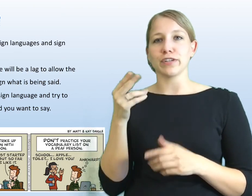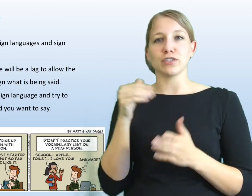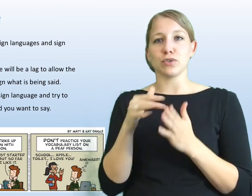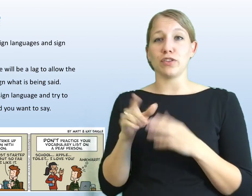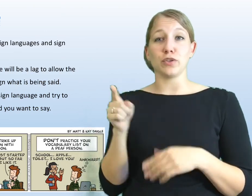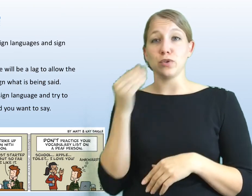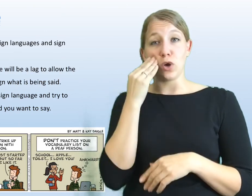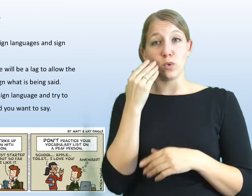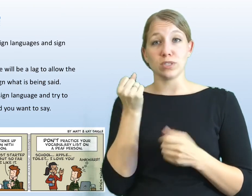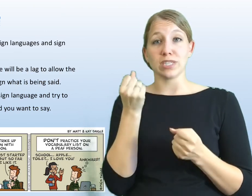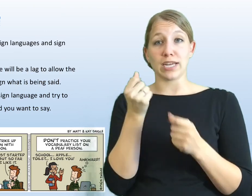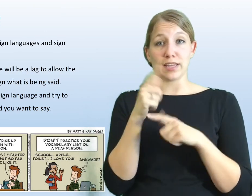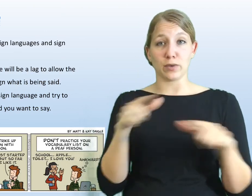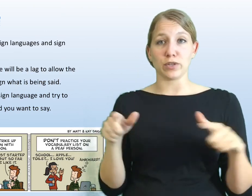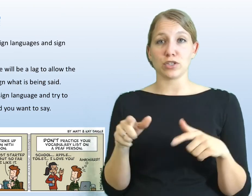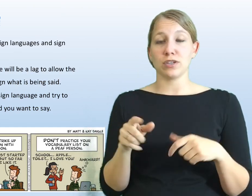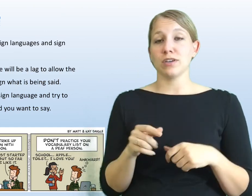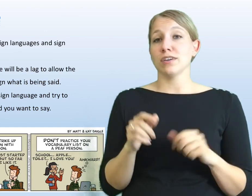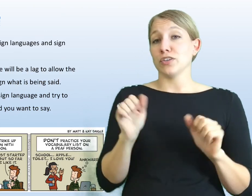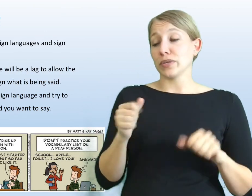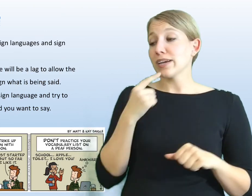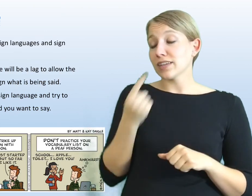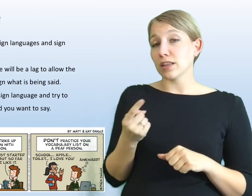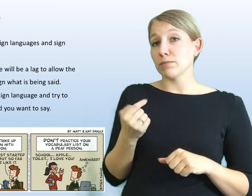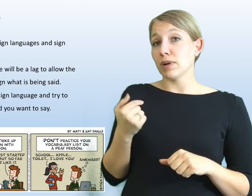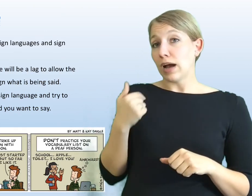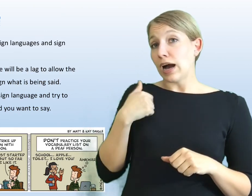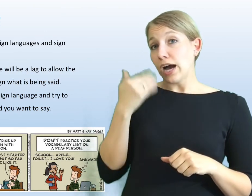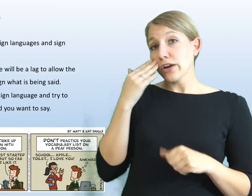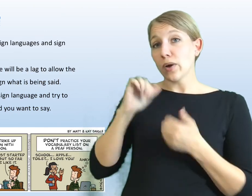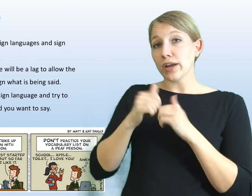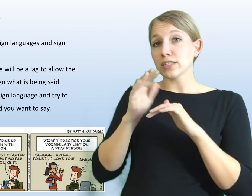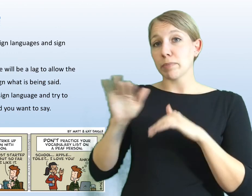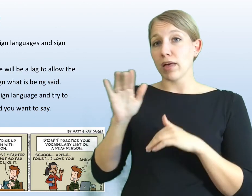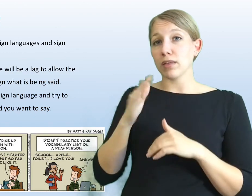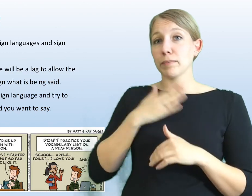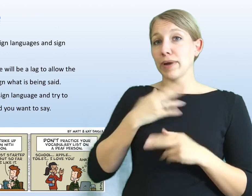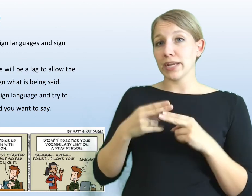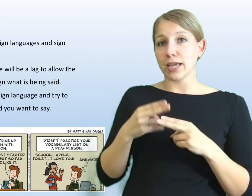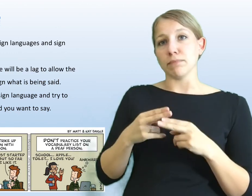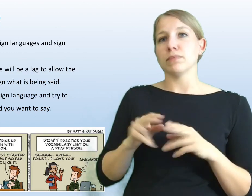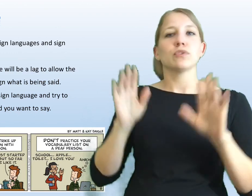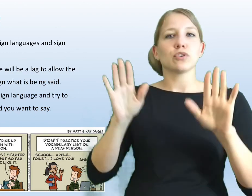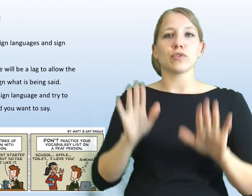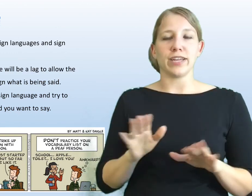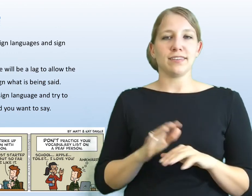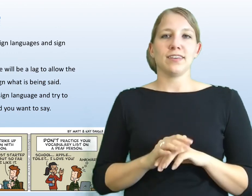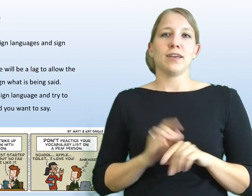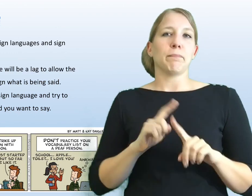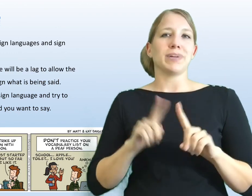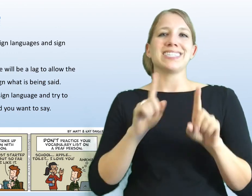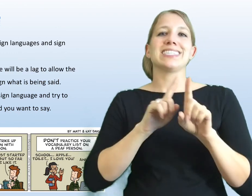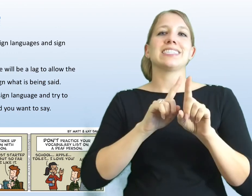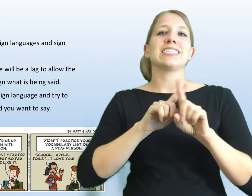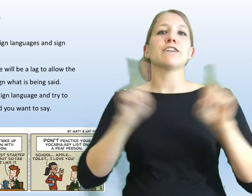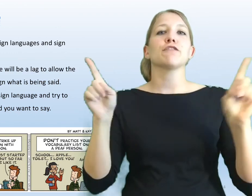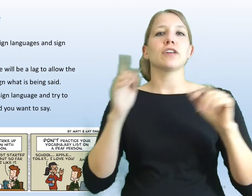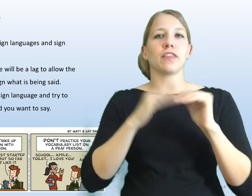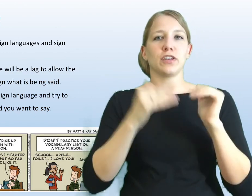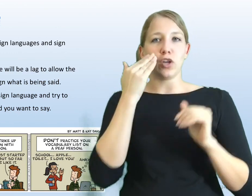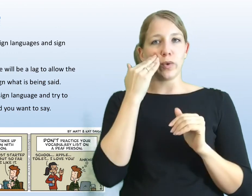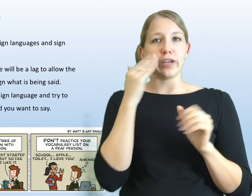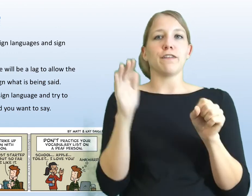deaf or hard of hearing student that you know sign language. You can tell them, I know how to spell my name. Great. But it's